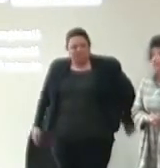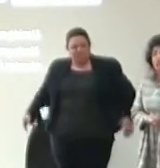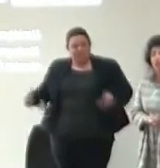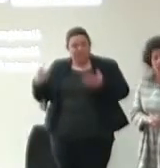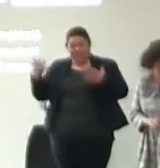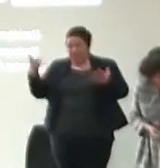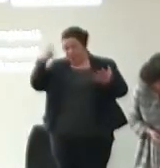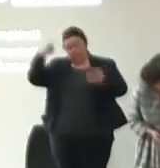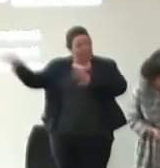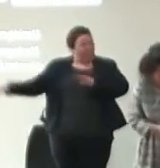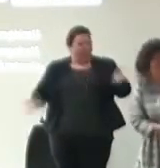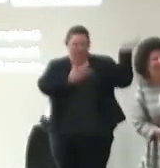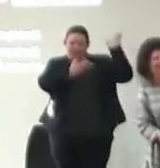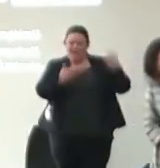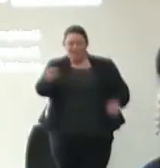now free to go